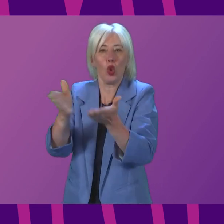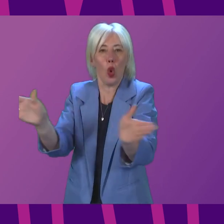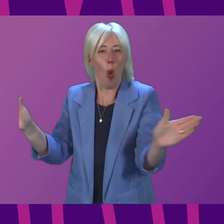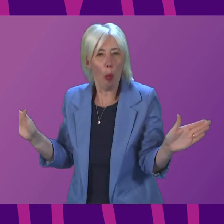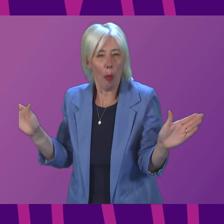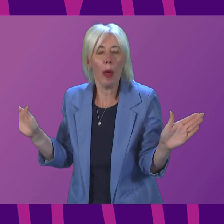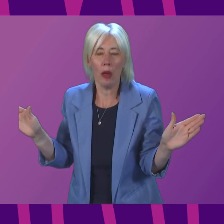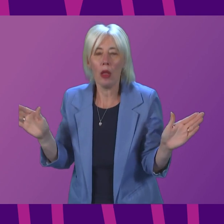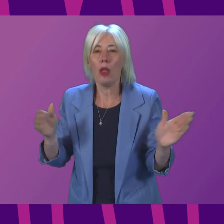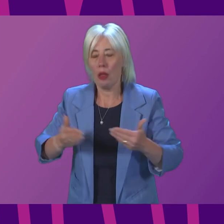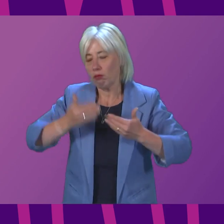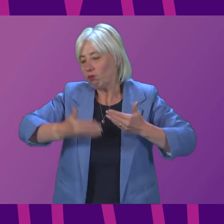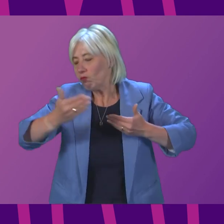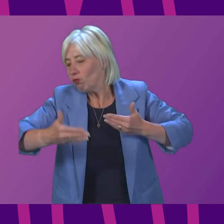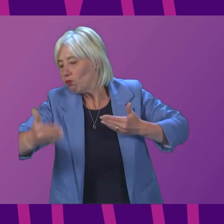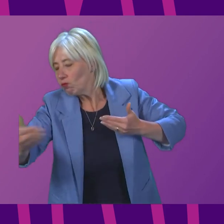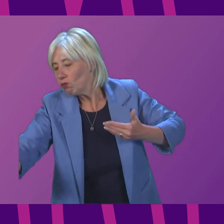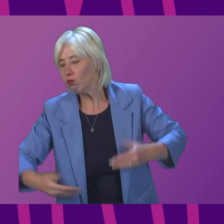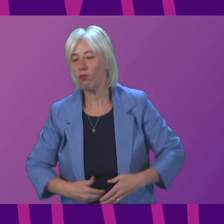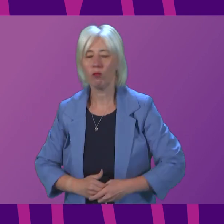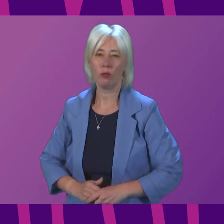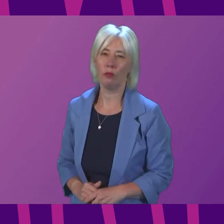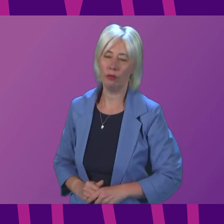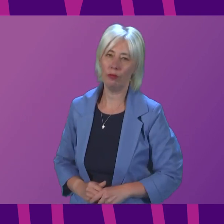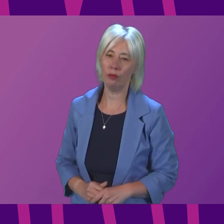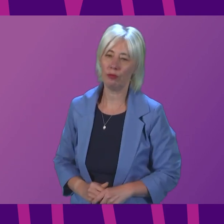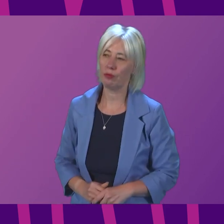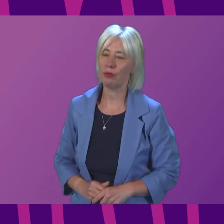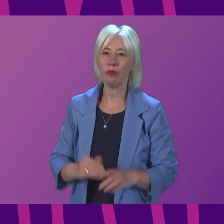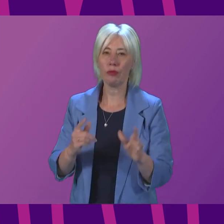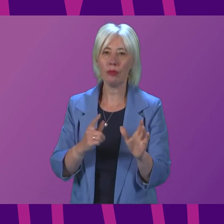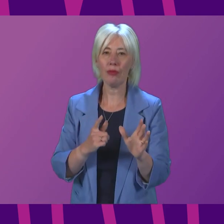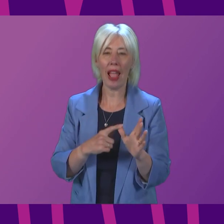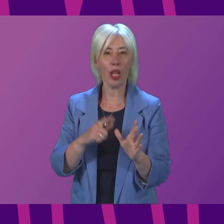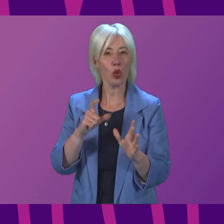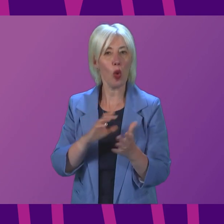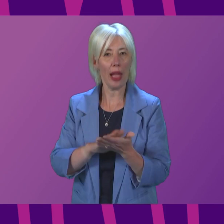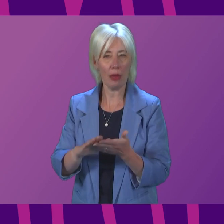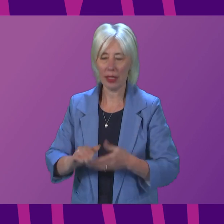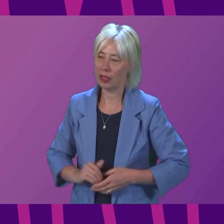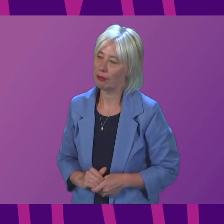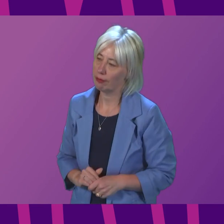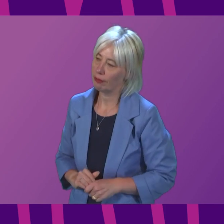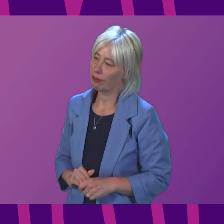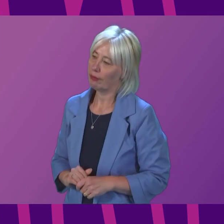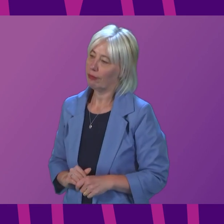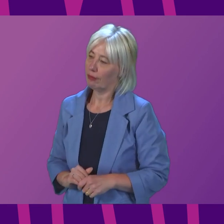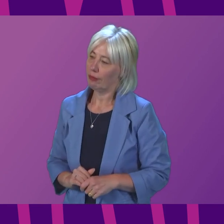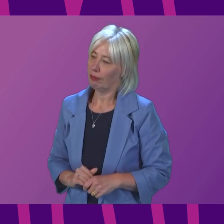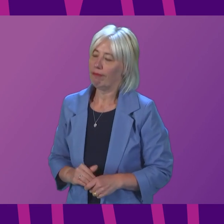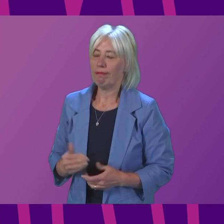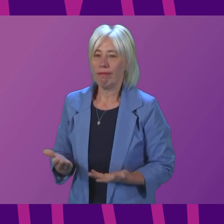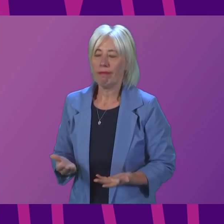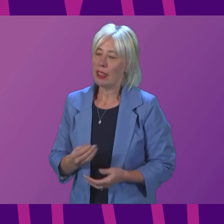scheme widens in the weeks and months to come. Alex Gould-Hamilton. Thank you very much, indeed, Presiding Officer. It will be